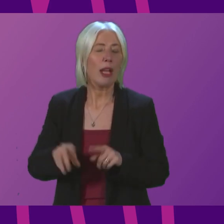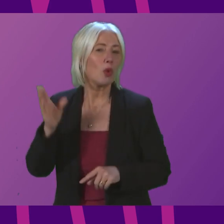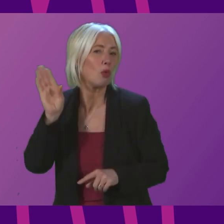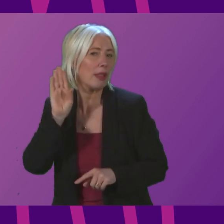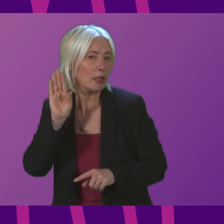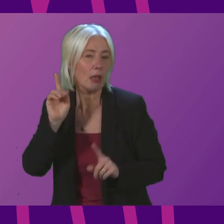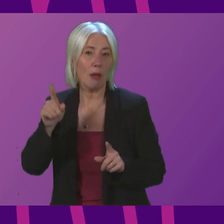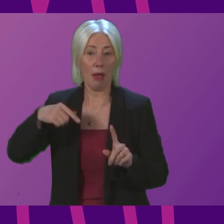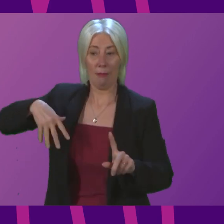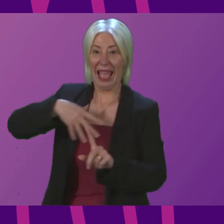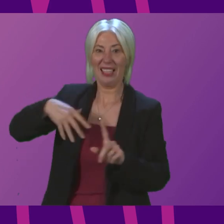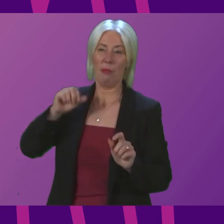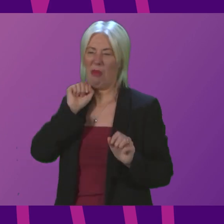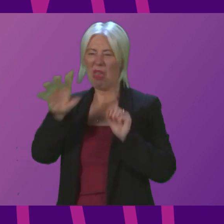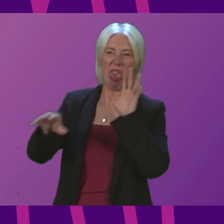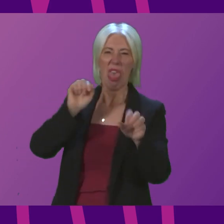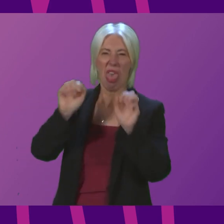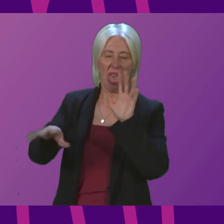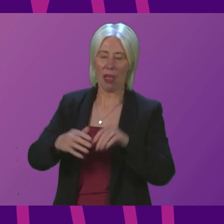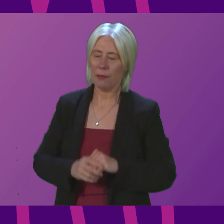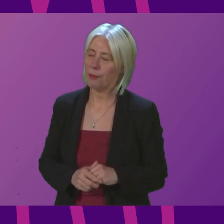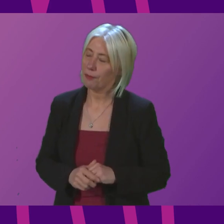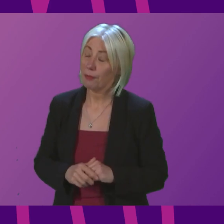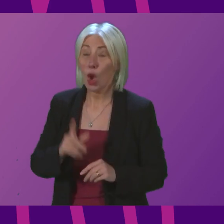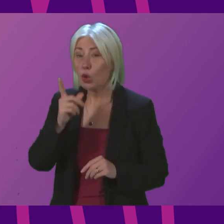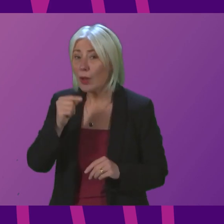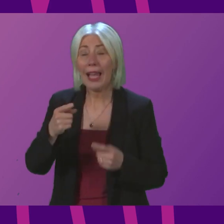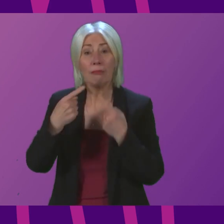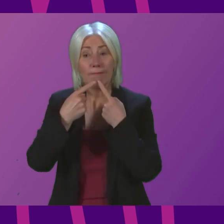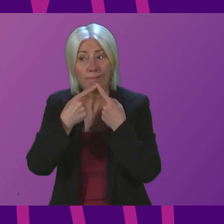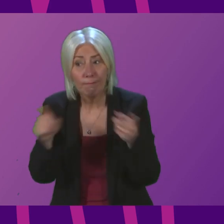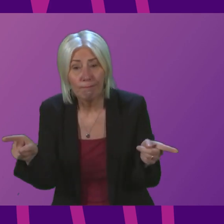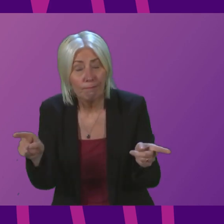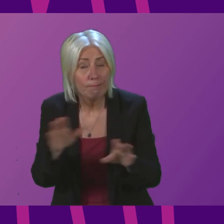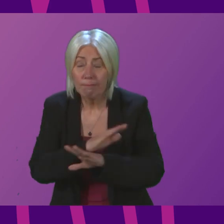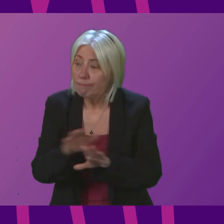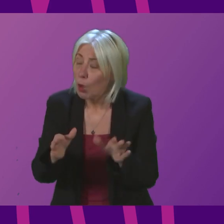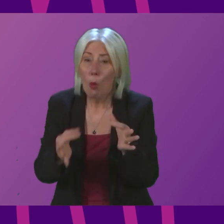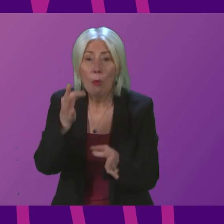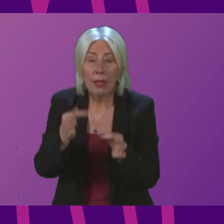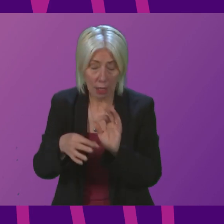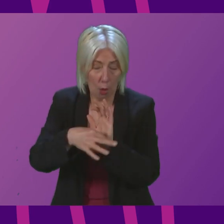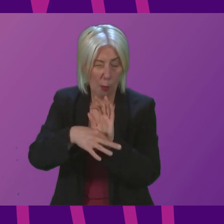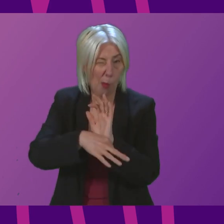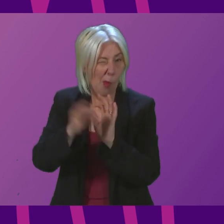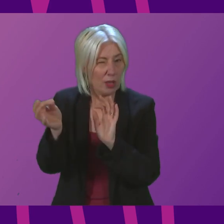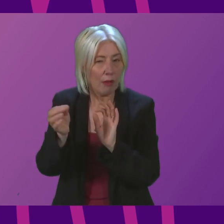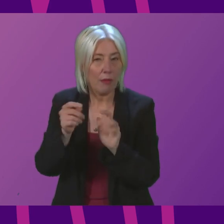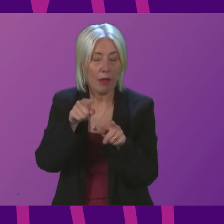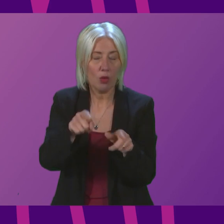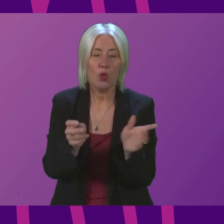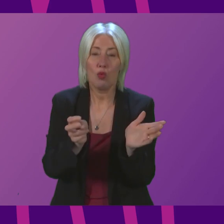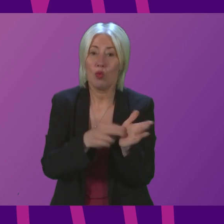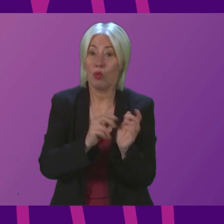the content behind him. So can he really tell the public that there was no political motive behind the award of this contract?